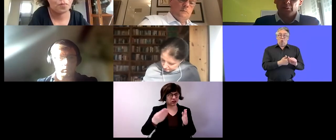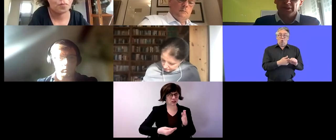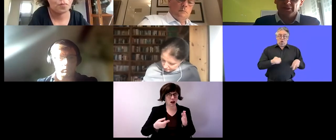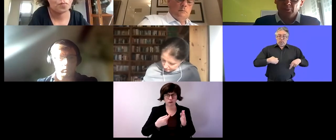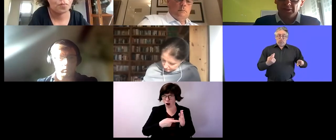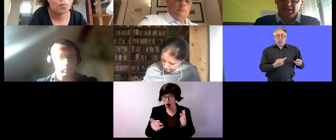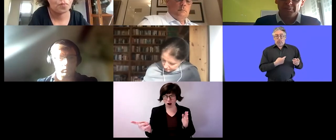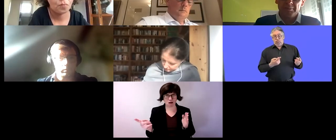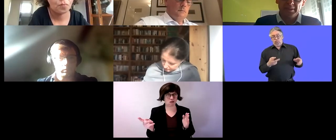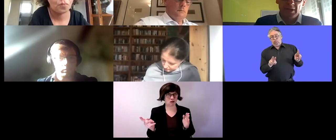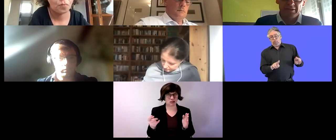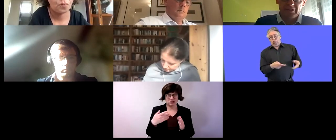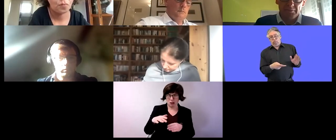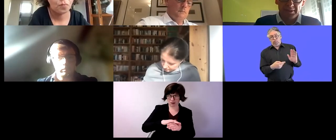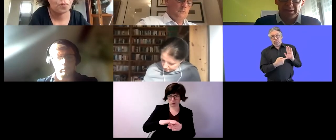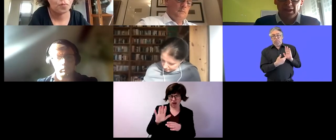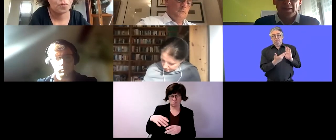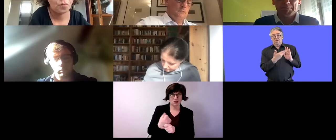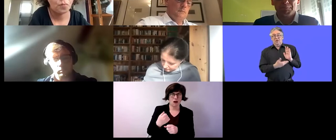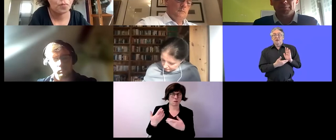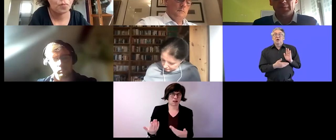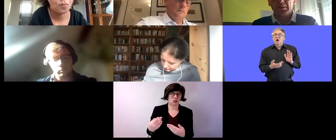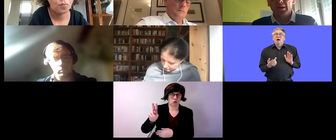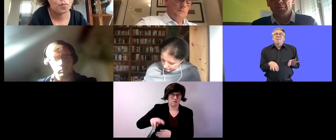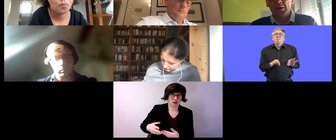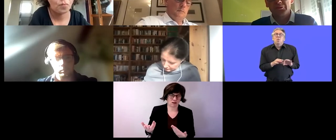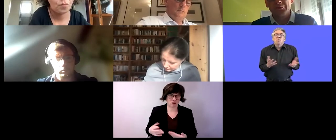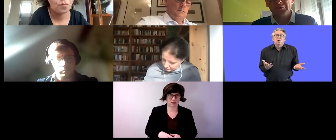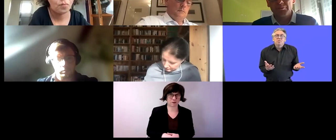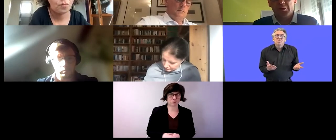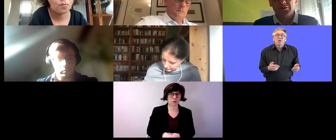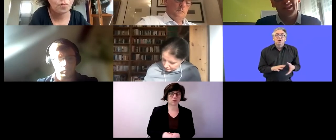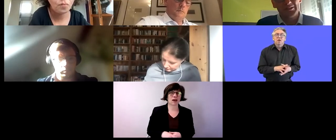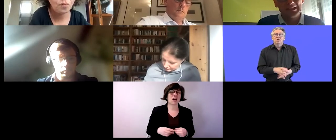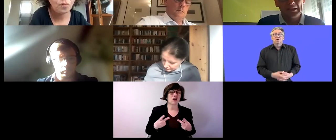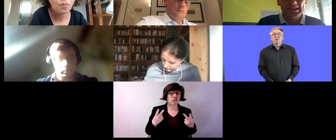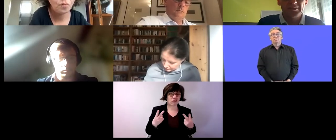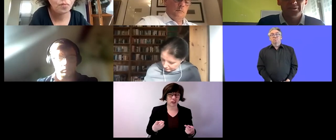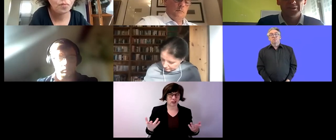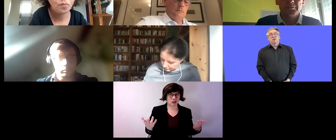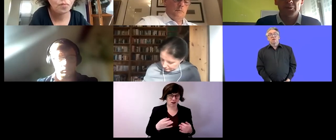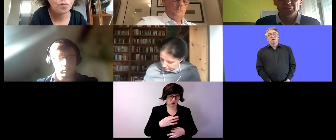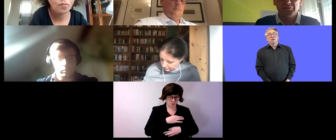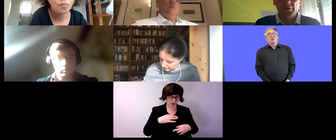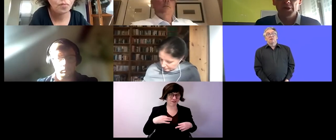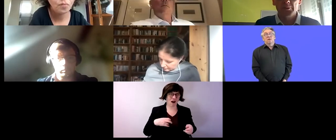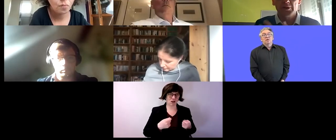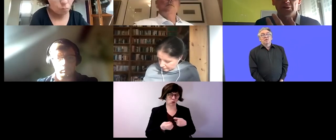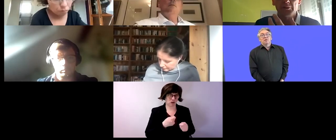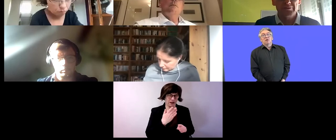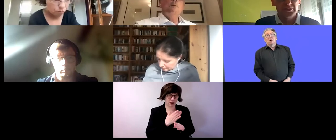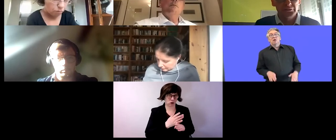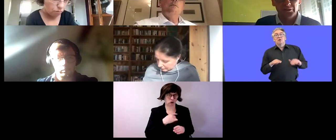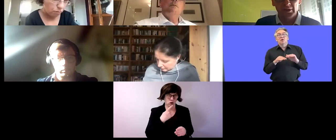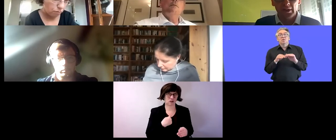what is important is being a private company um about 50 percent it's a little bit less than 50 percent from our